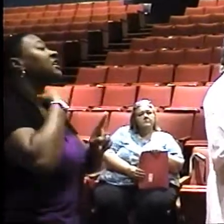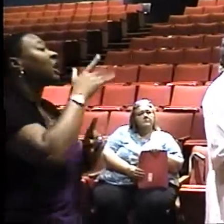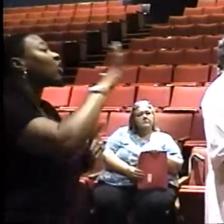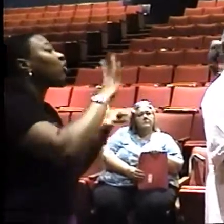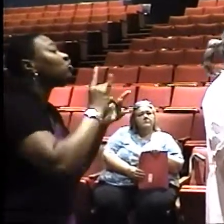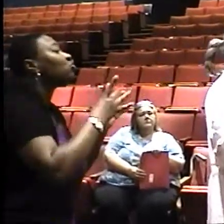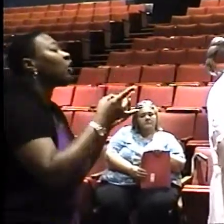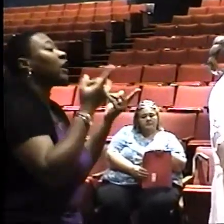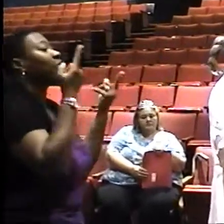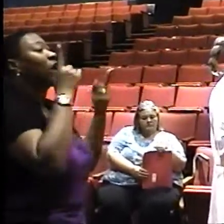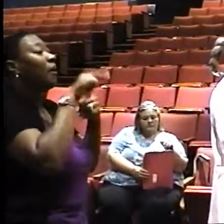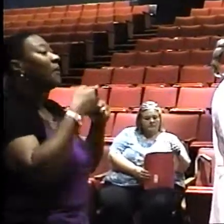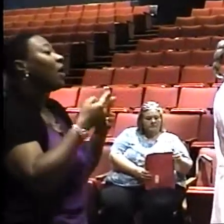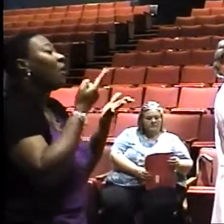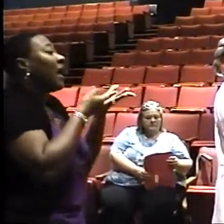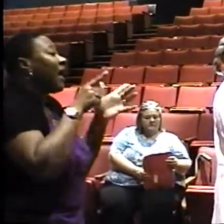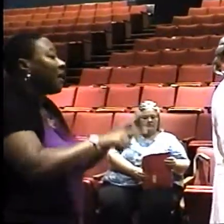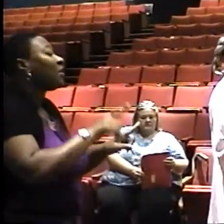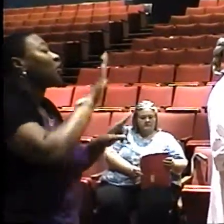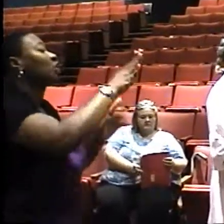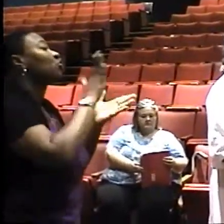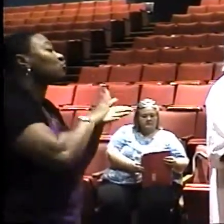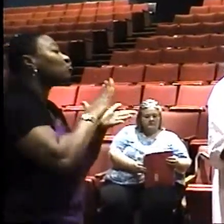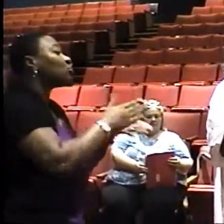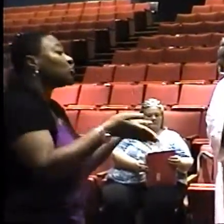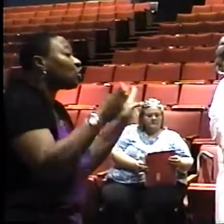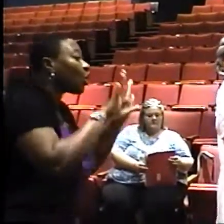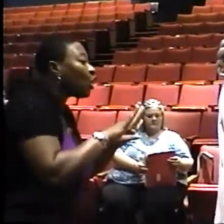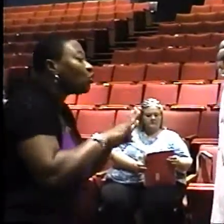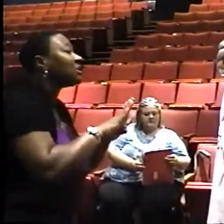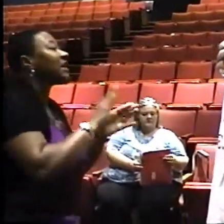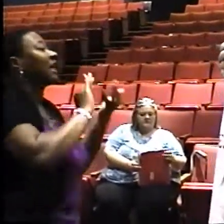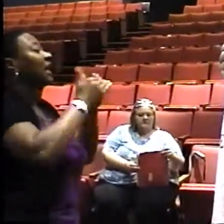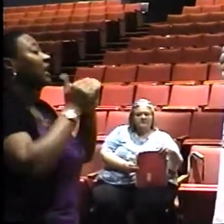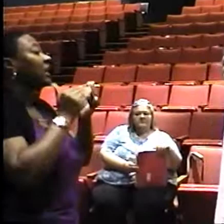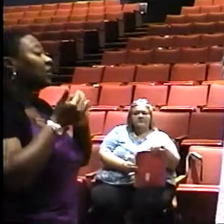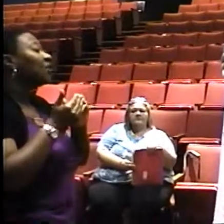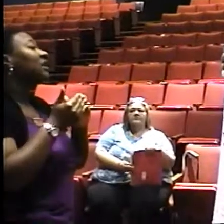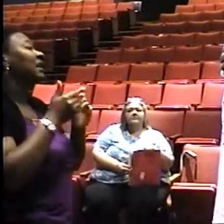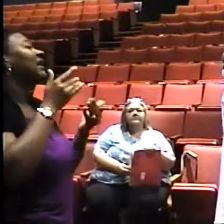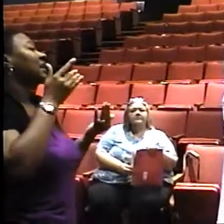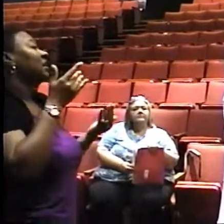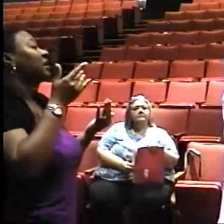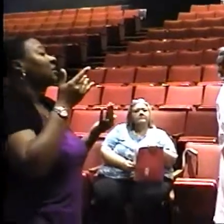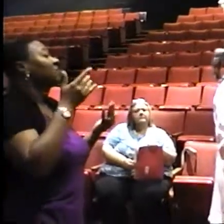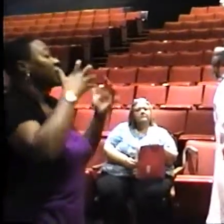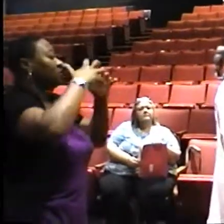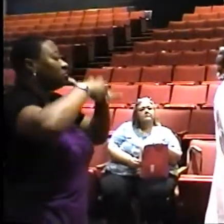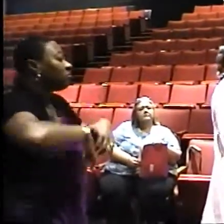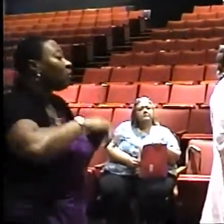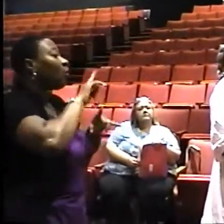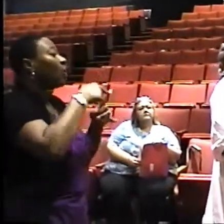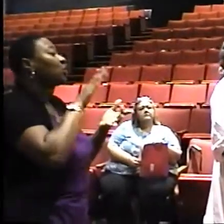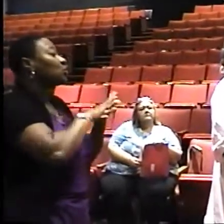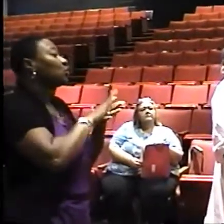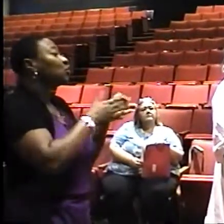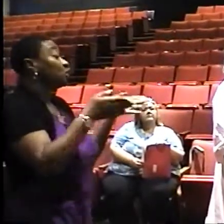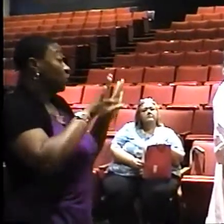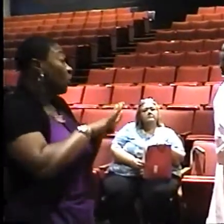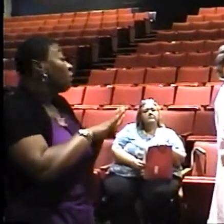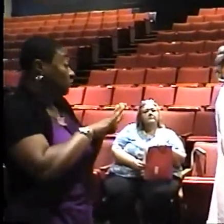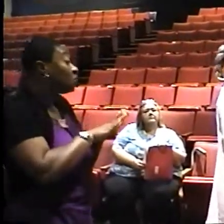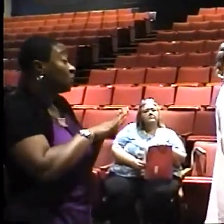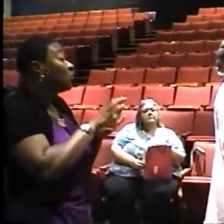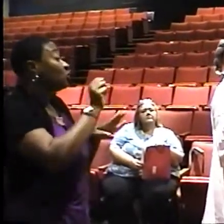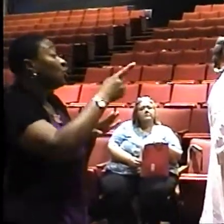story because your school is closing and the community always goes down when schools close